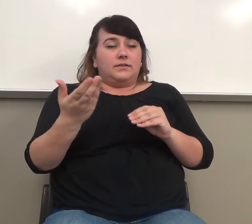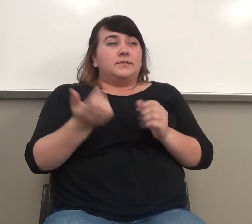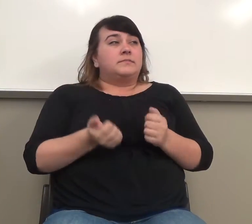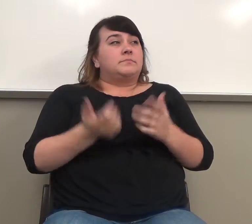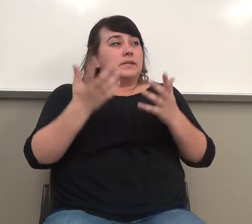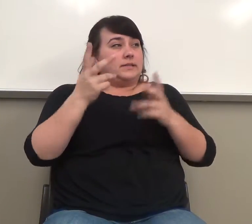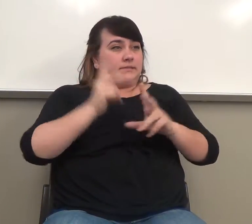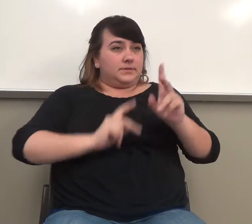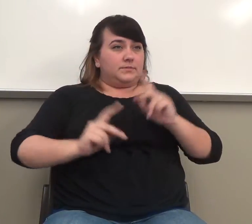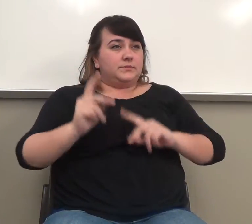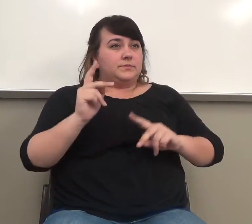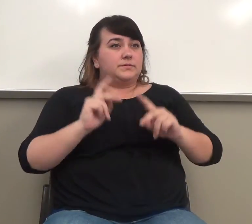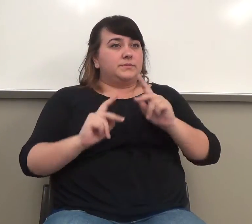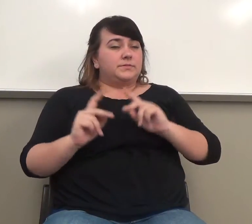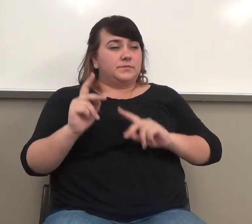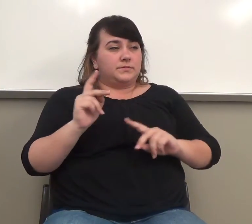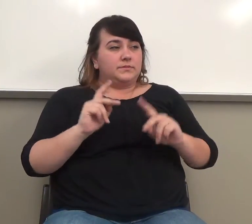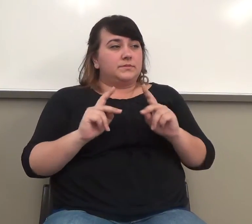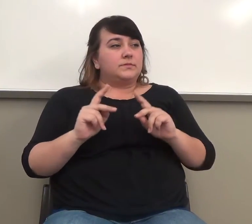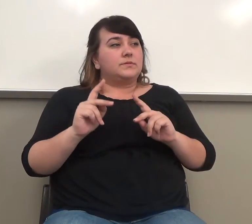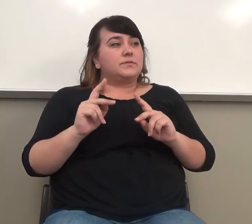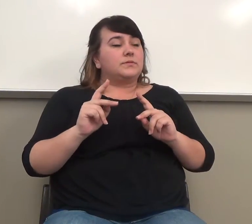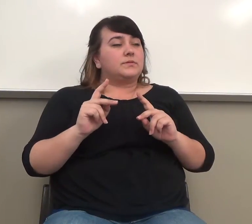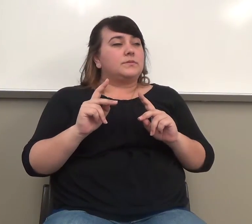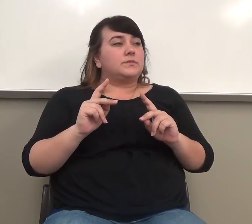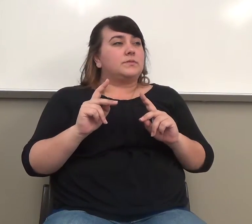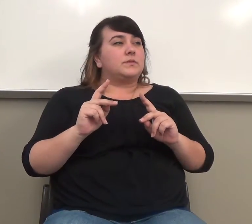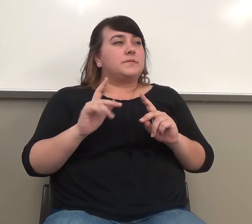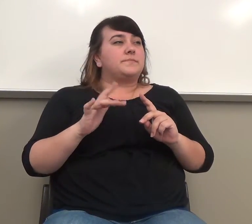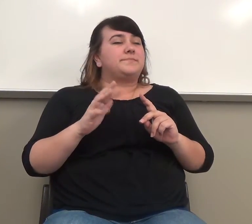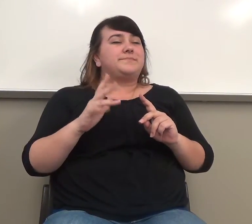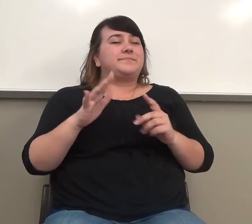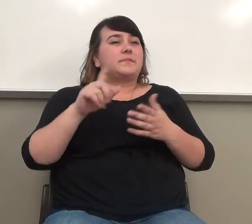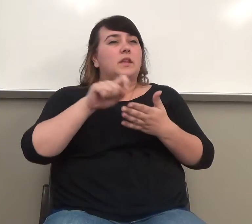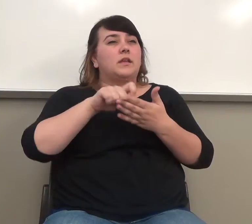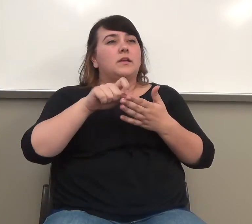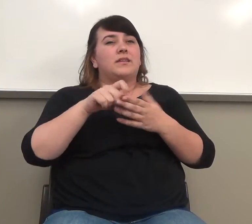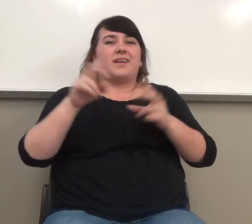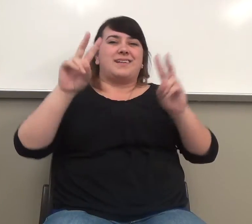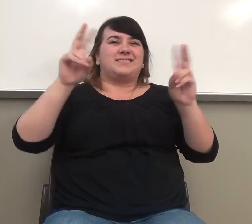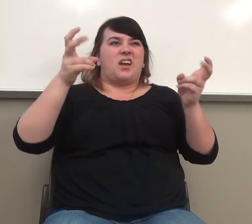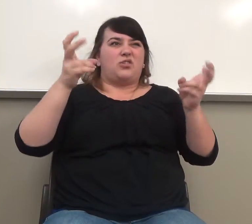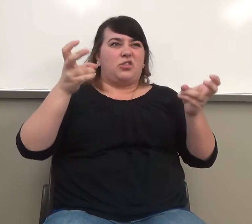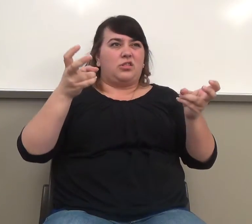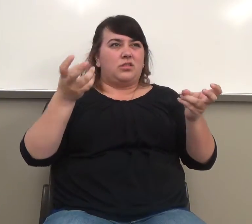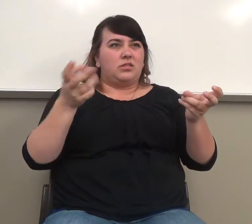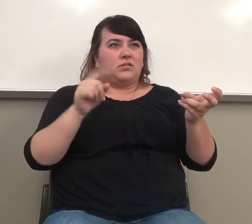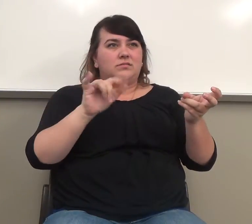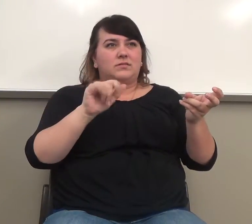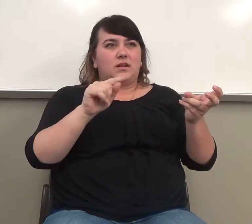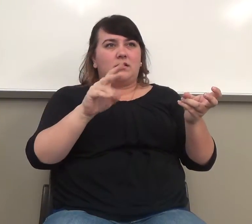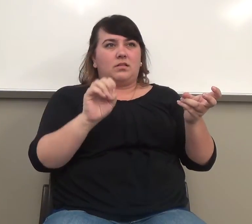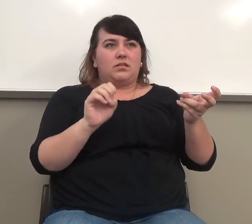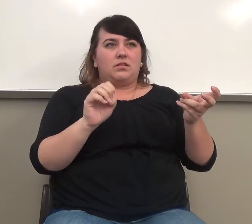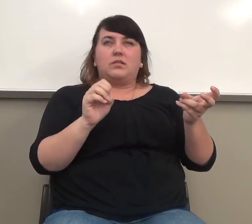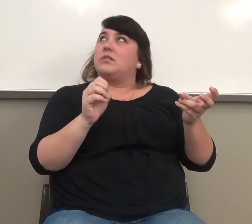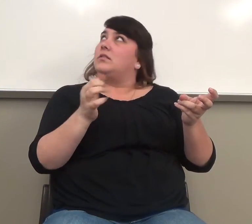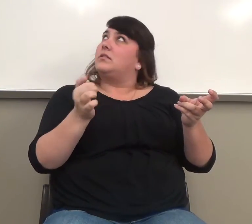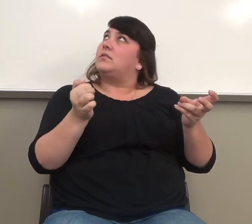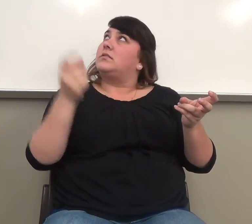put titles. Okay. A lot of people